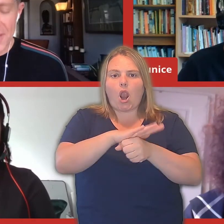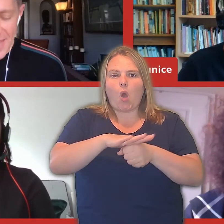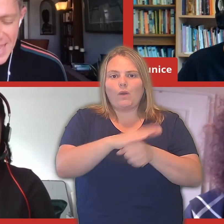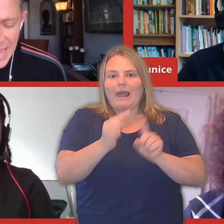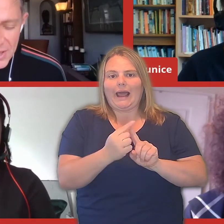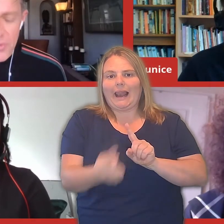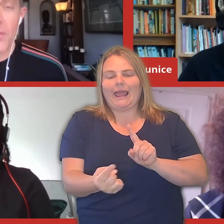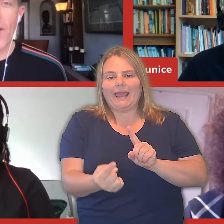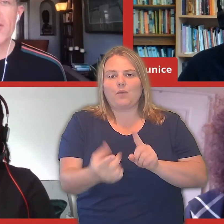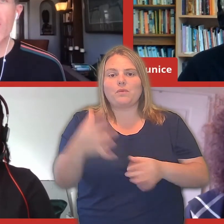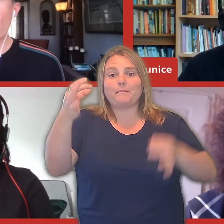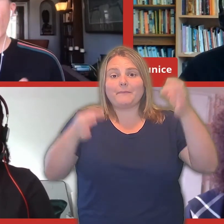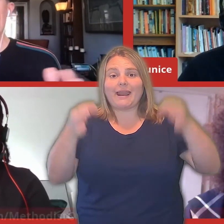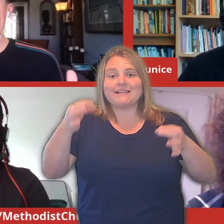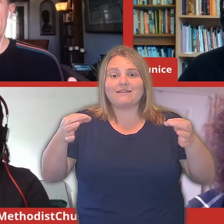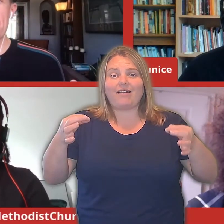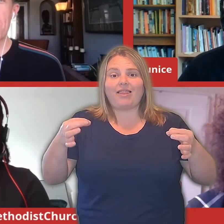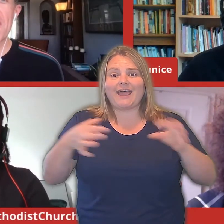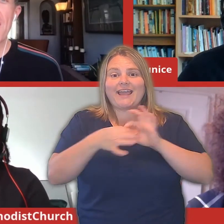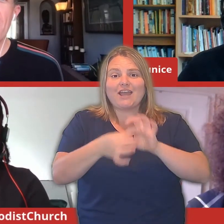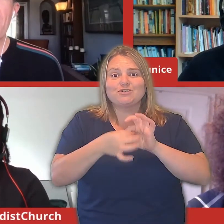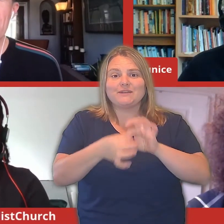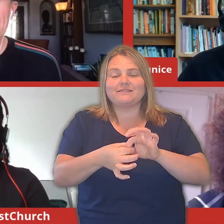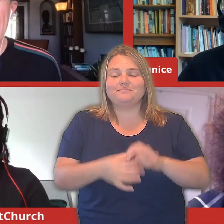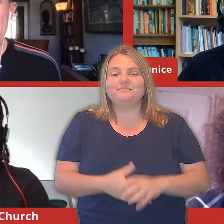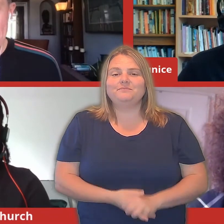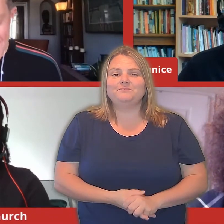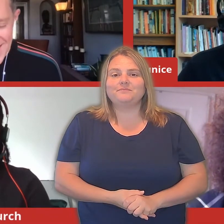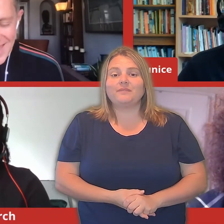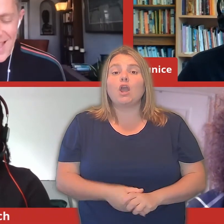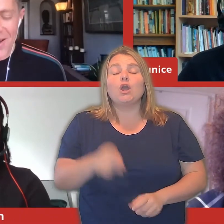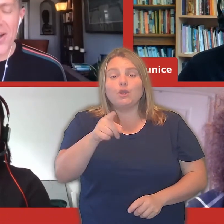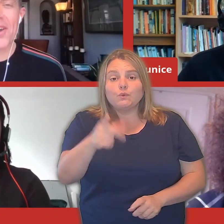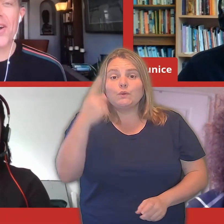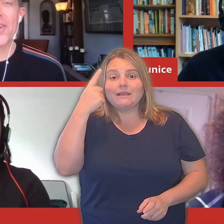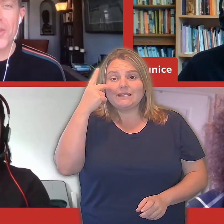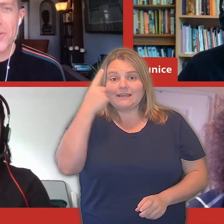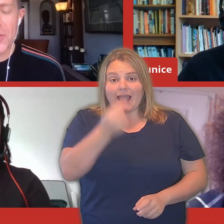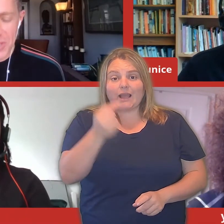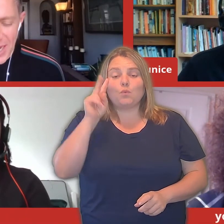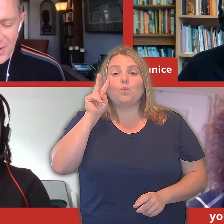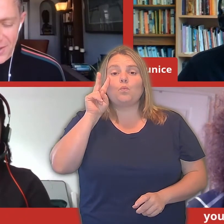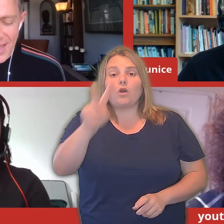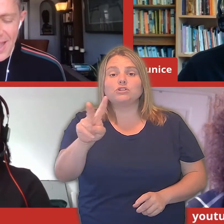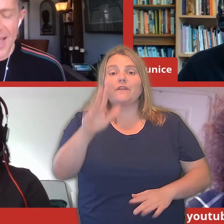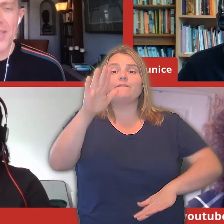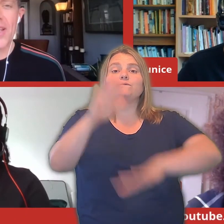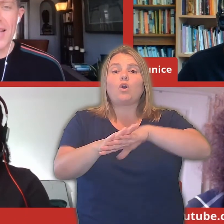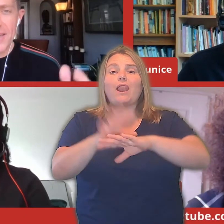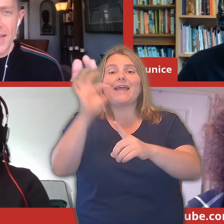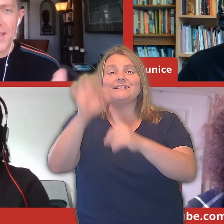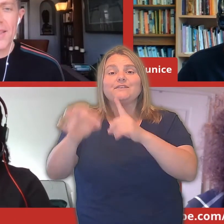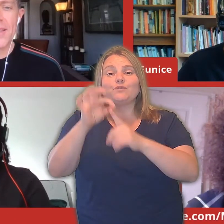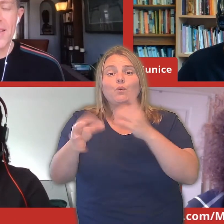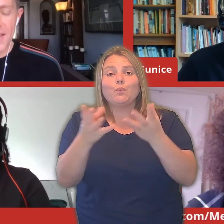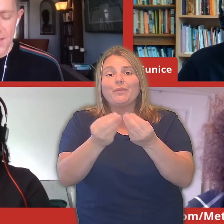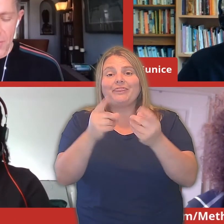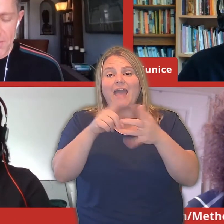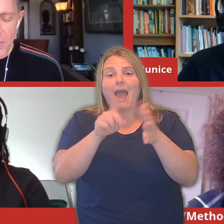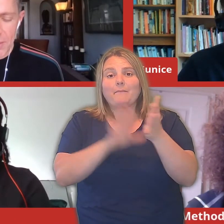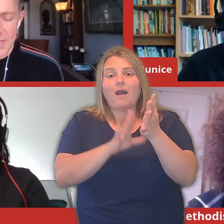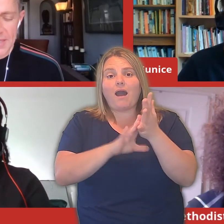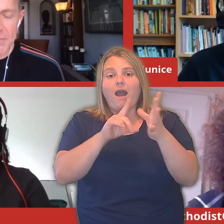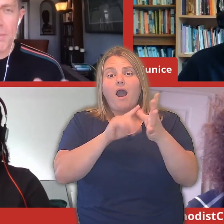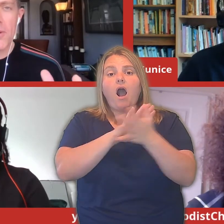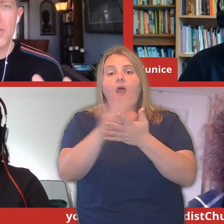Thank you, Eunice. You can watch the whole interview with Emma Hardy MP on our YouTube channel. The